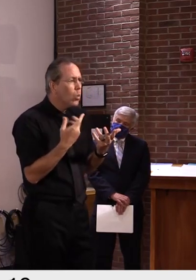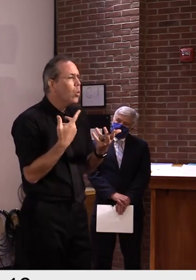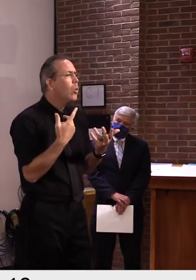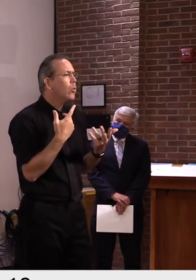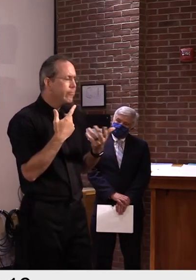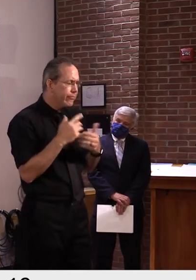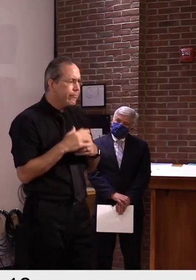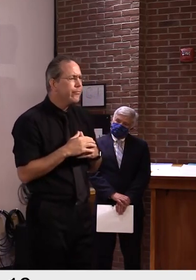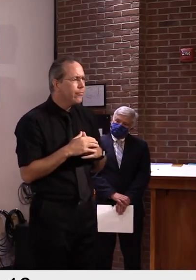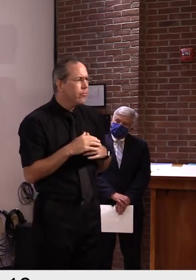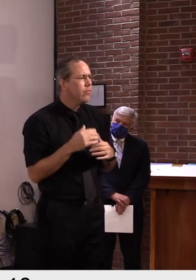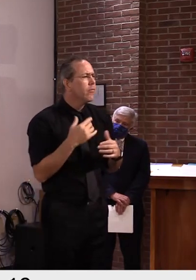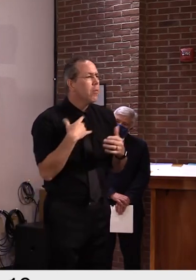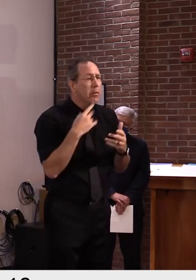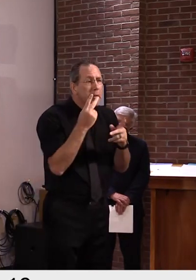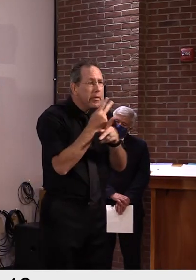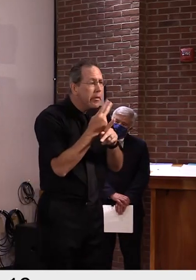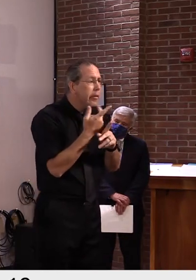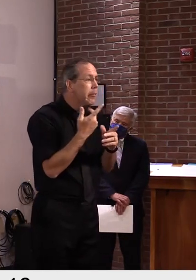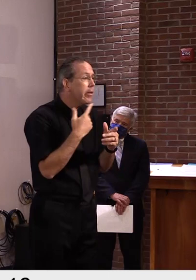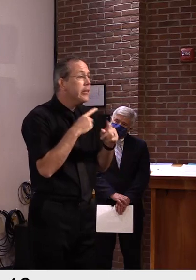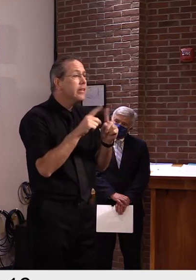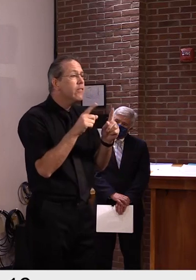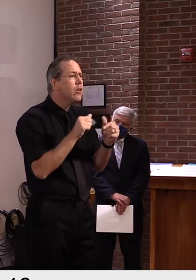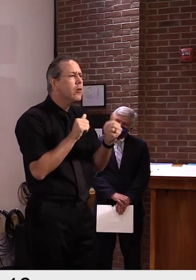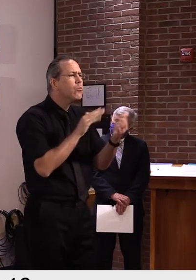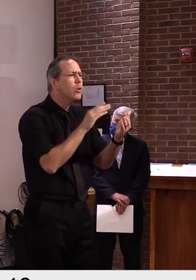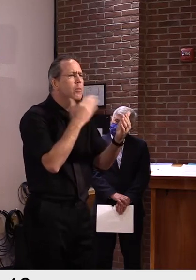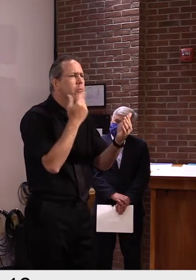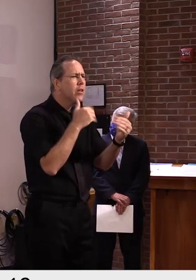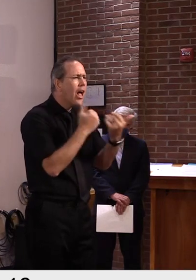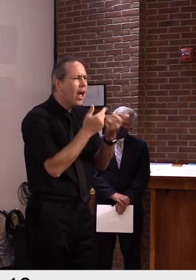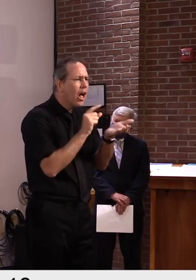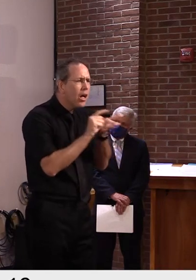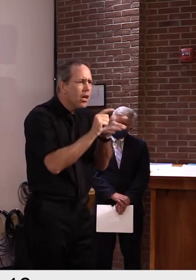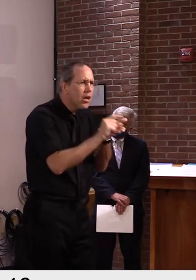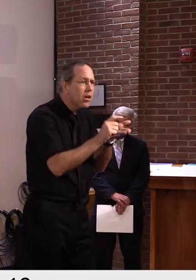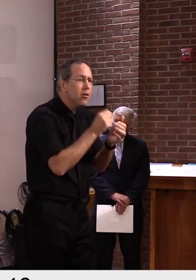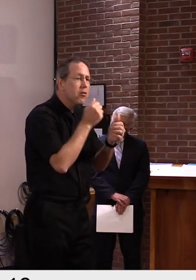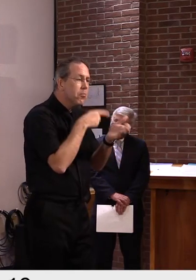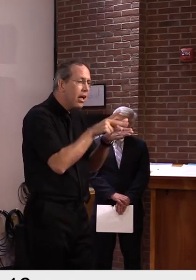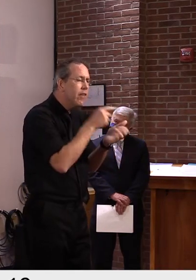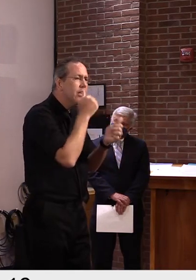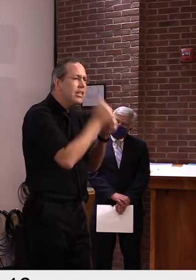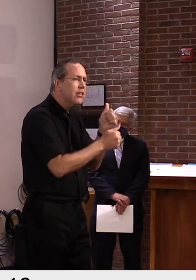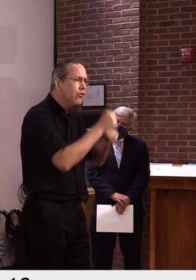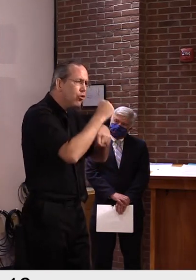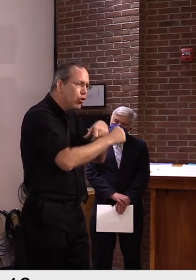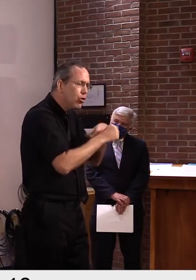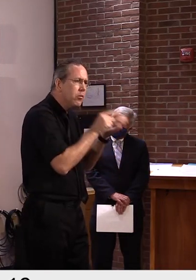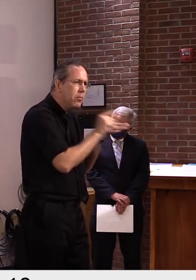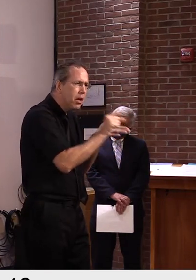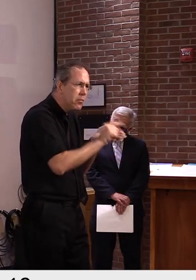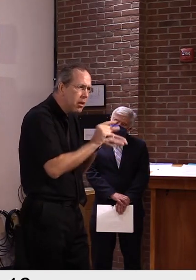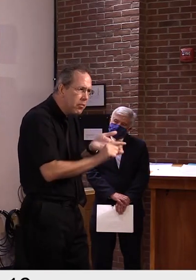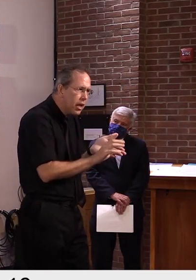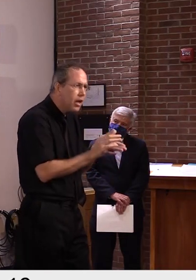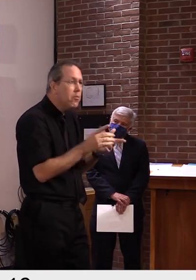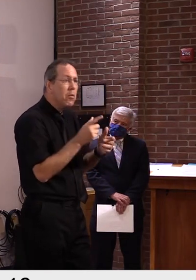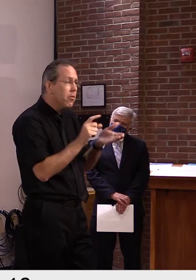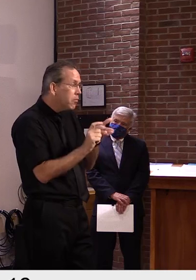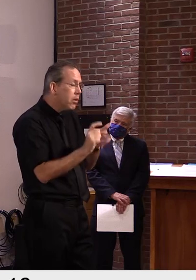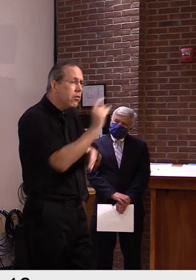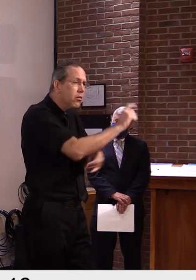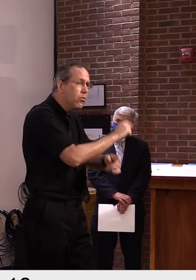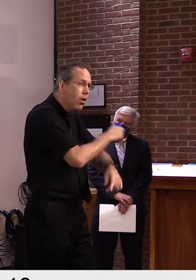have the authority to do that? I think it's a question that's much larger than just, um, than us and just payers, commercial payers. There's, you know, there are plans that, um,